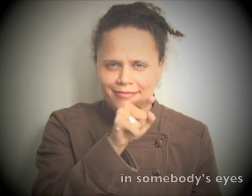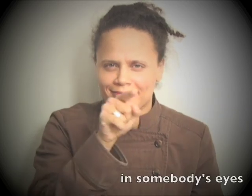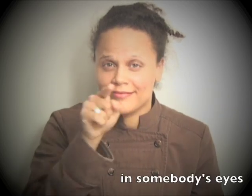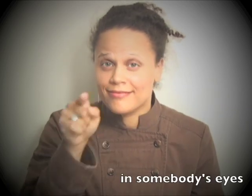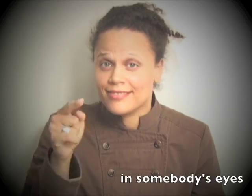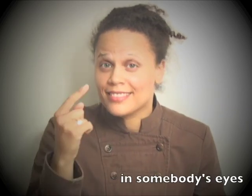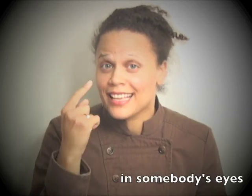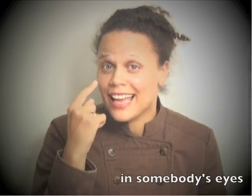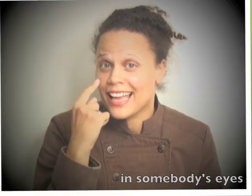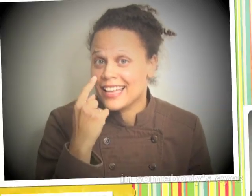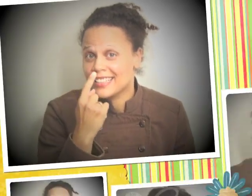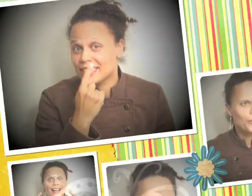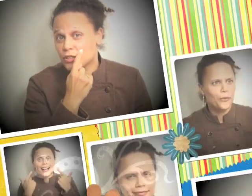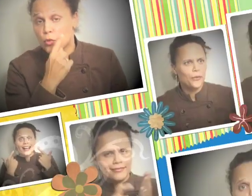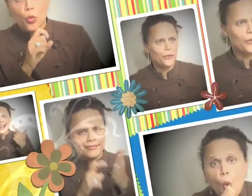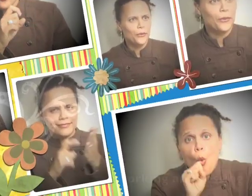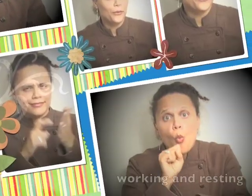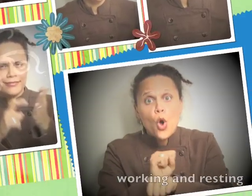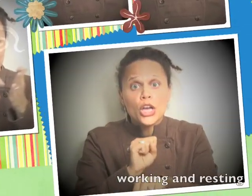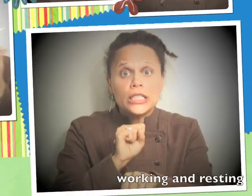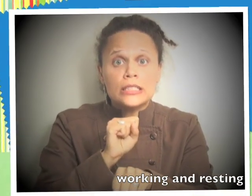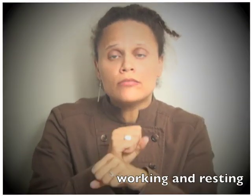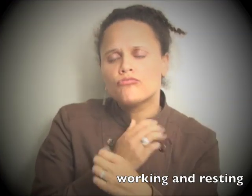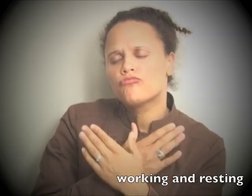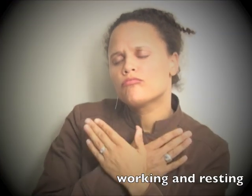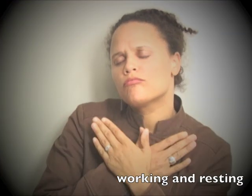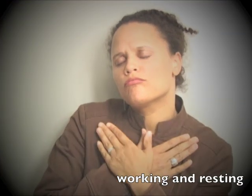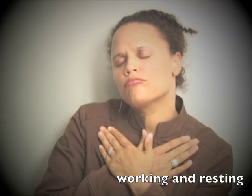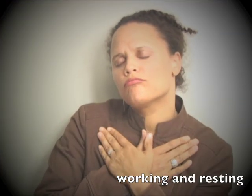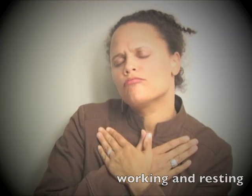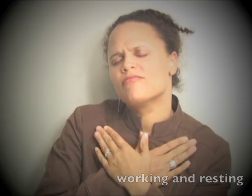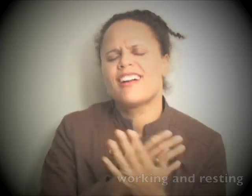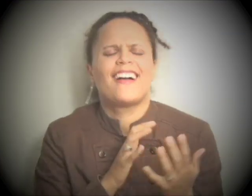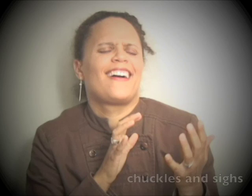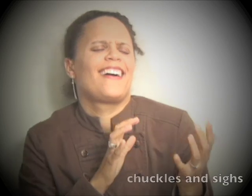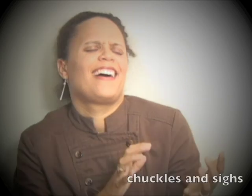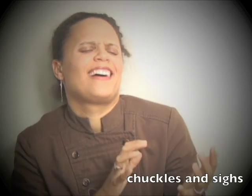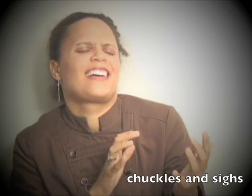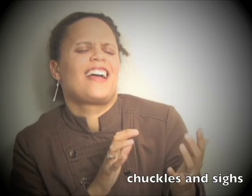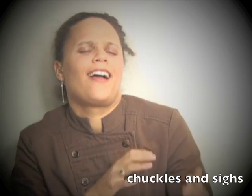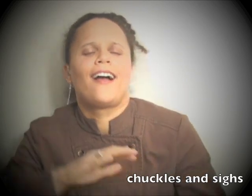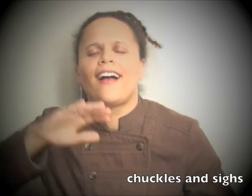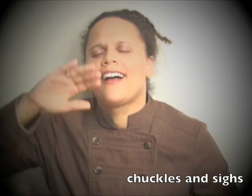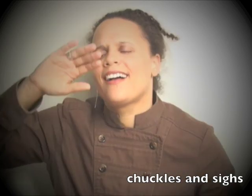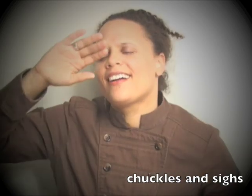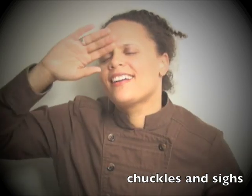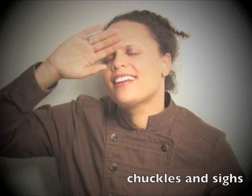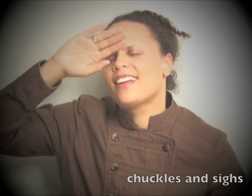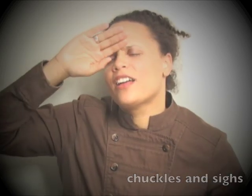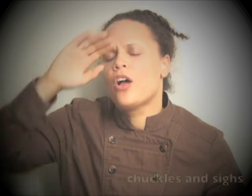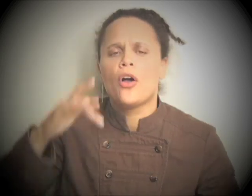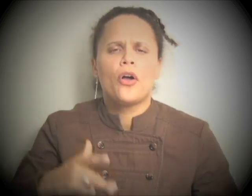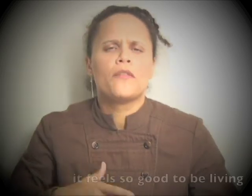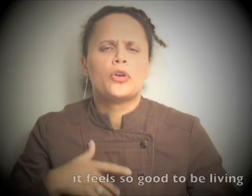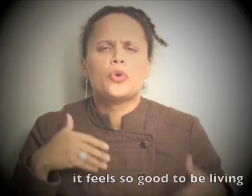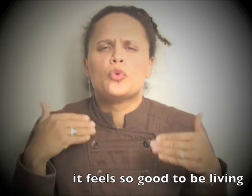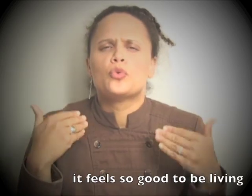someone's eyes Working and resting, chuckles and sighs It feels